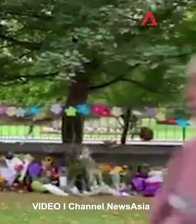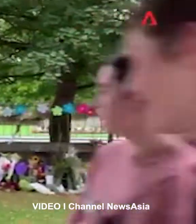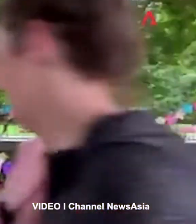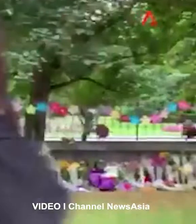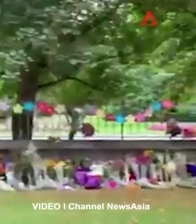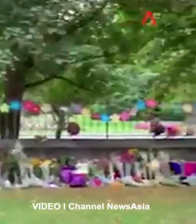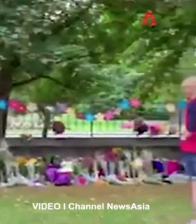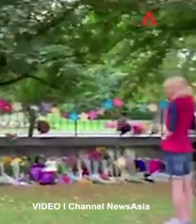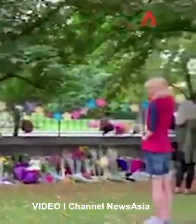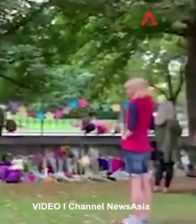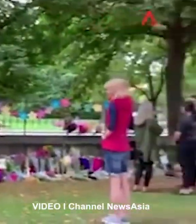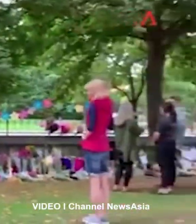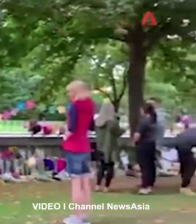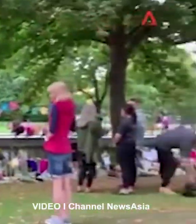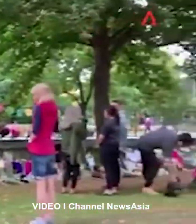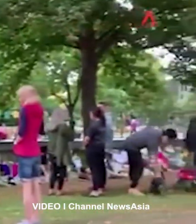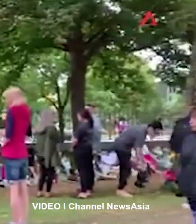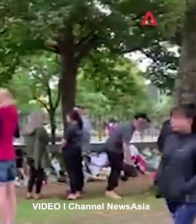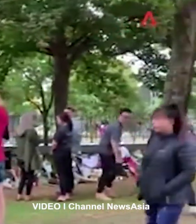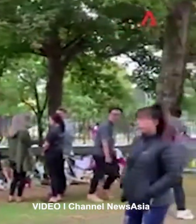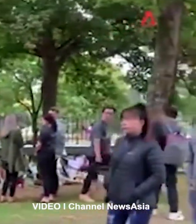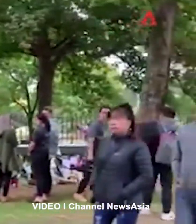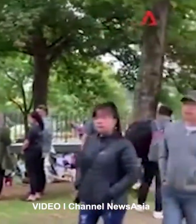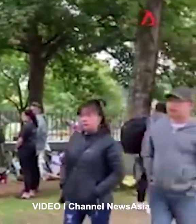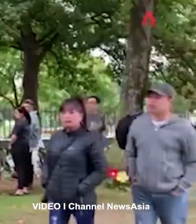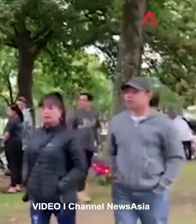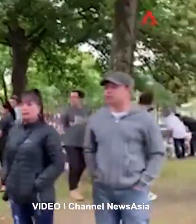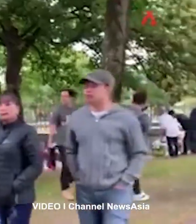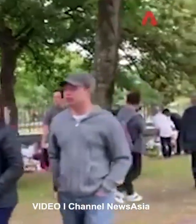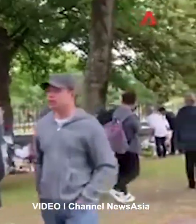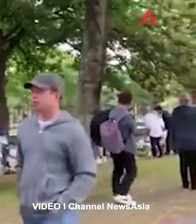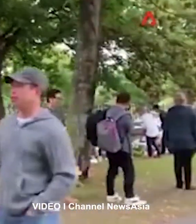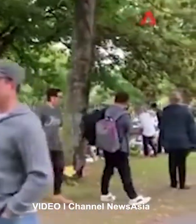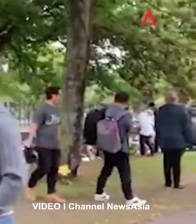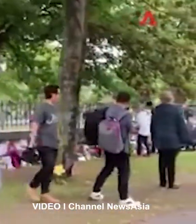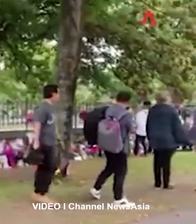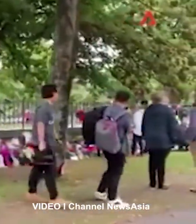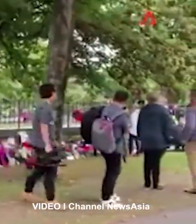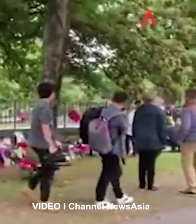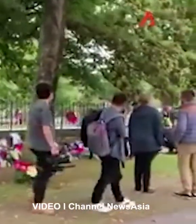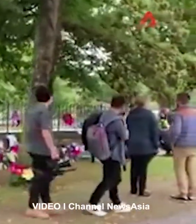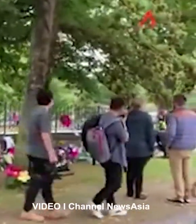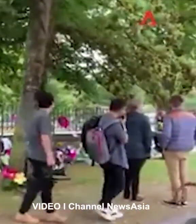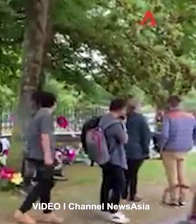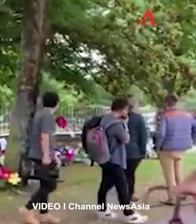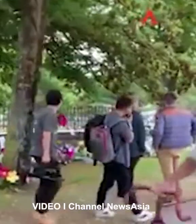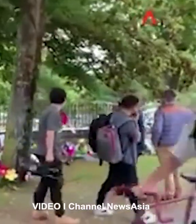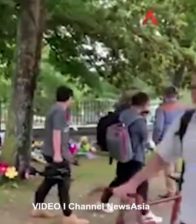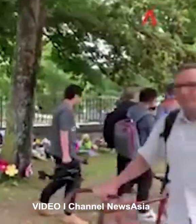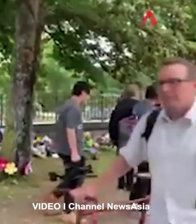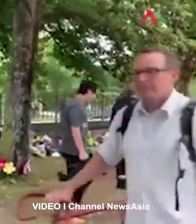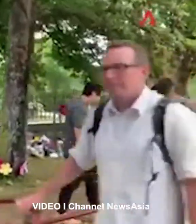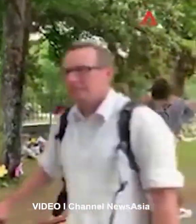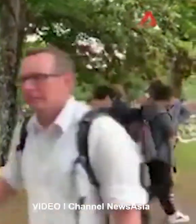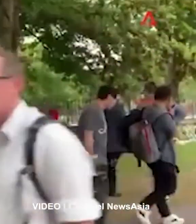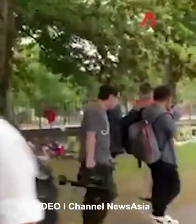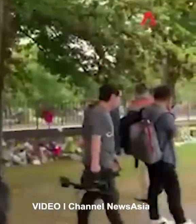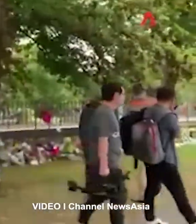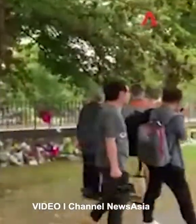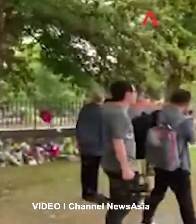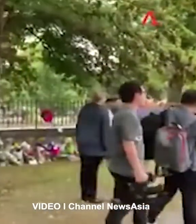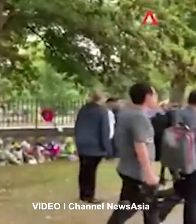have removed some of the footage that was being circulated, uh, in the aftermath of this terrorist attack.